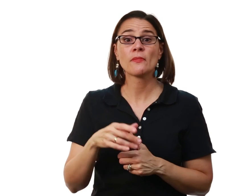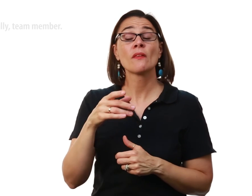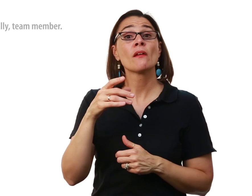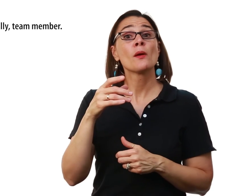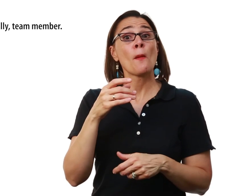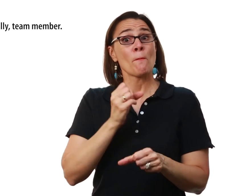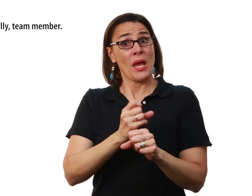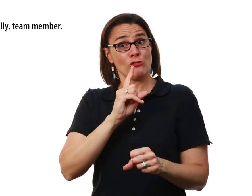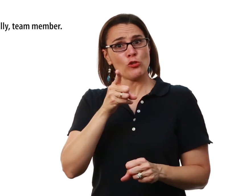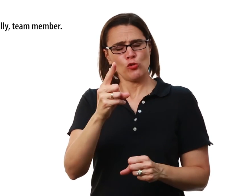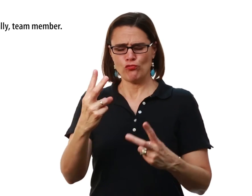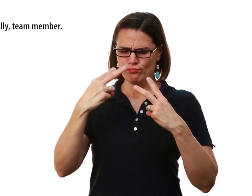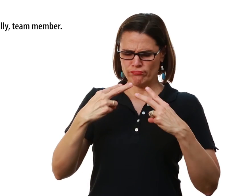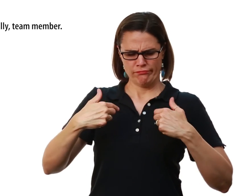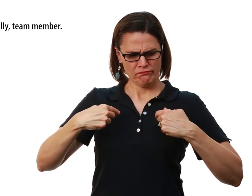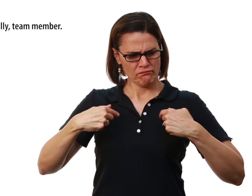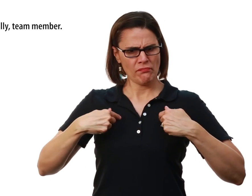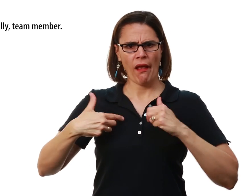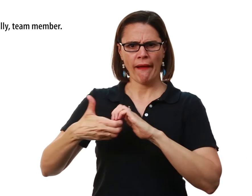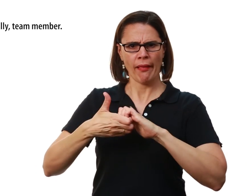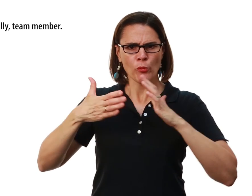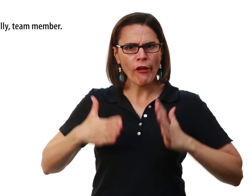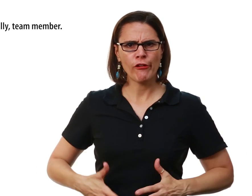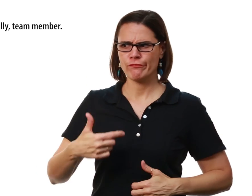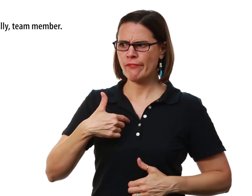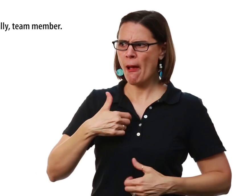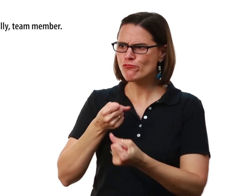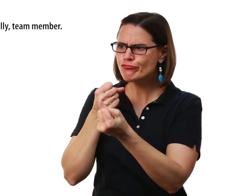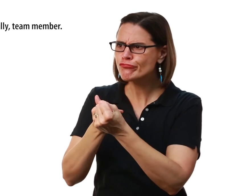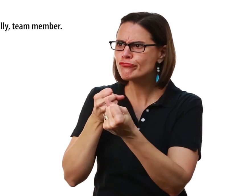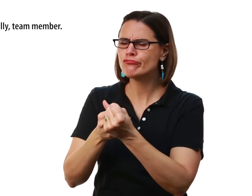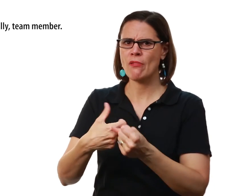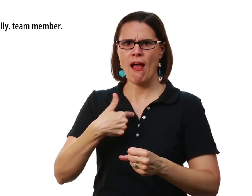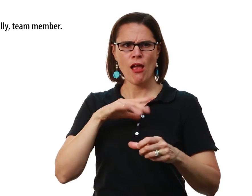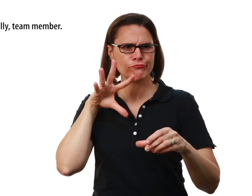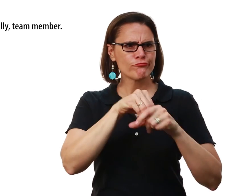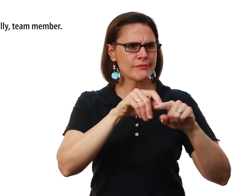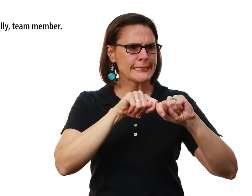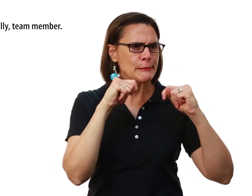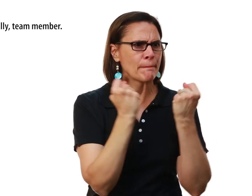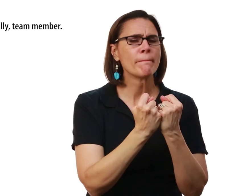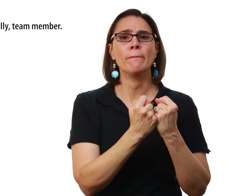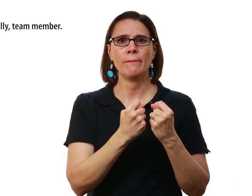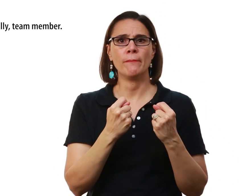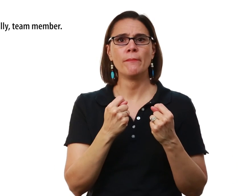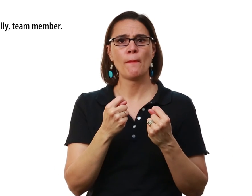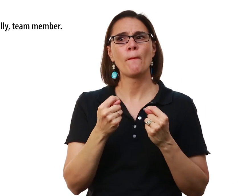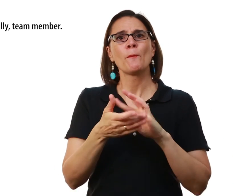Make sure You're taking the time To look at yourself And see that you are A collaborator And a supporter And you're involved In the teamwork We